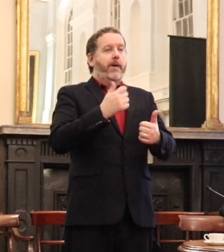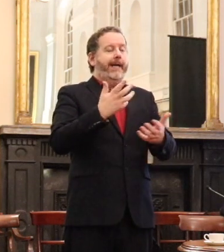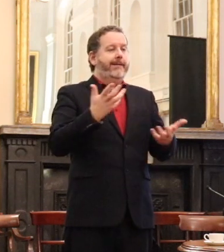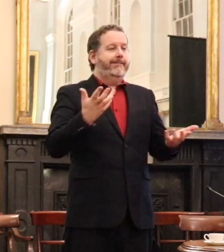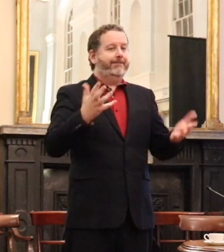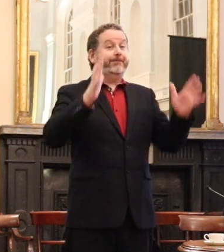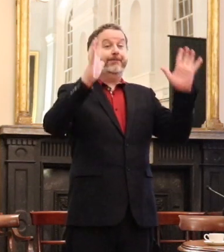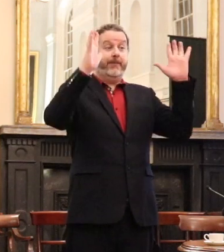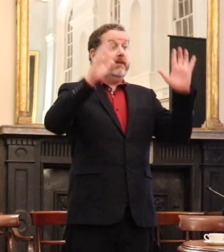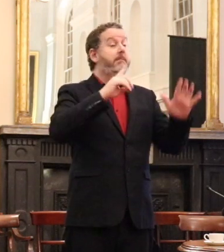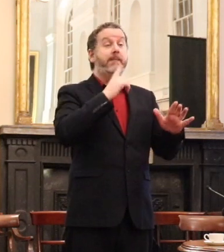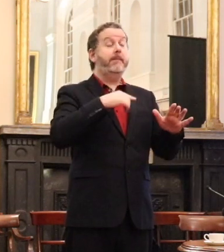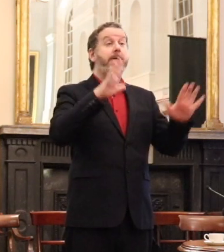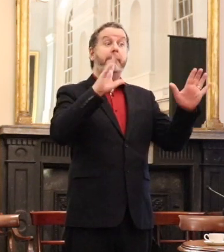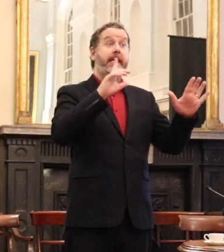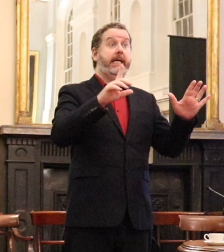So, undaunted.